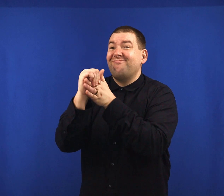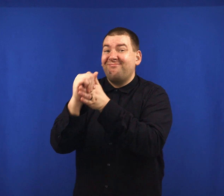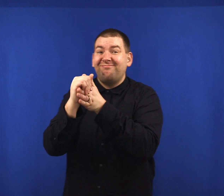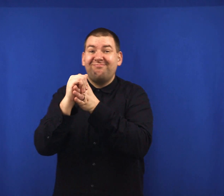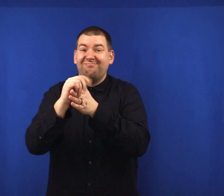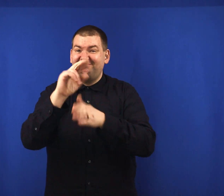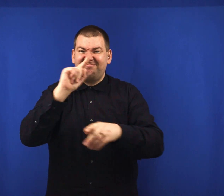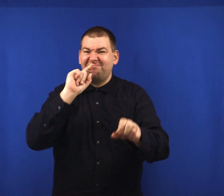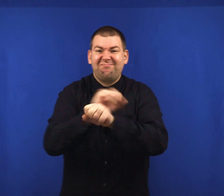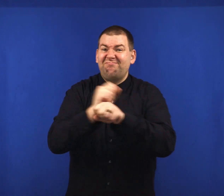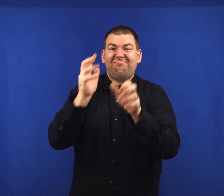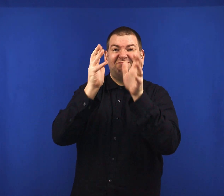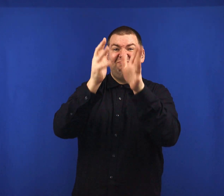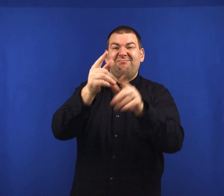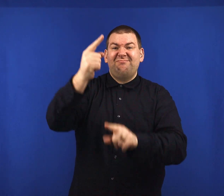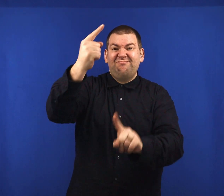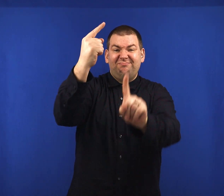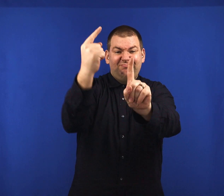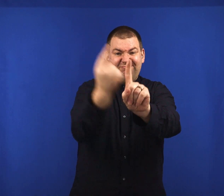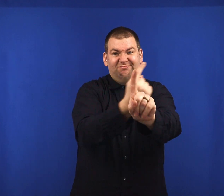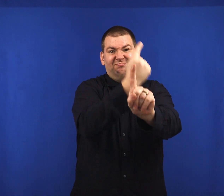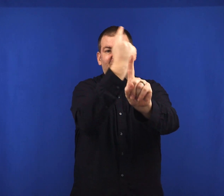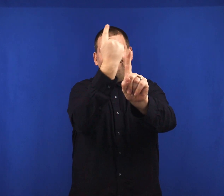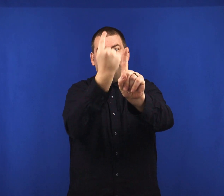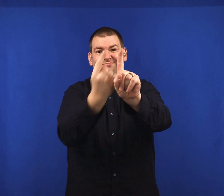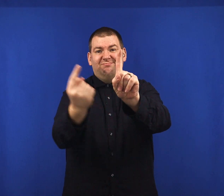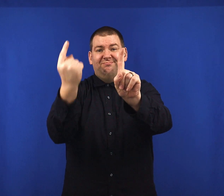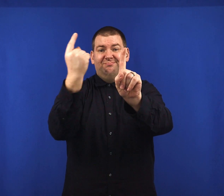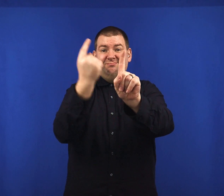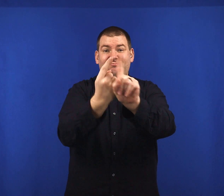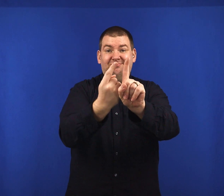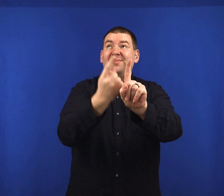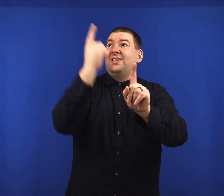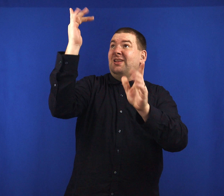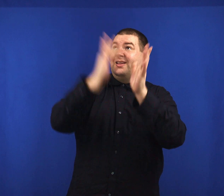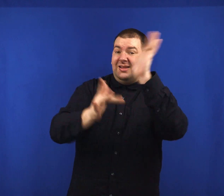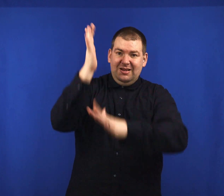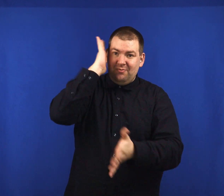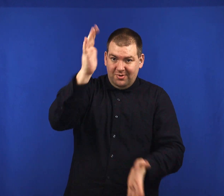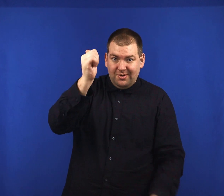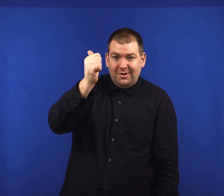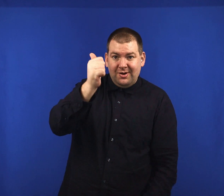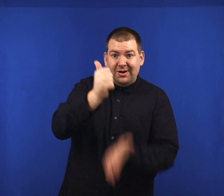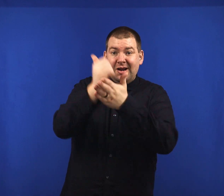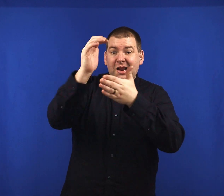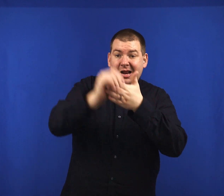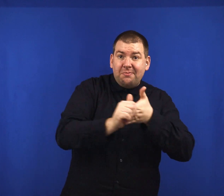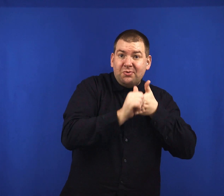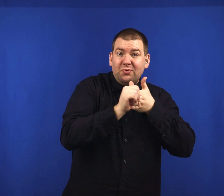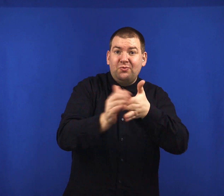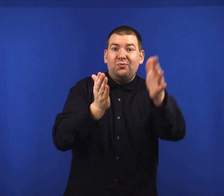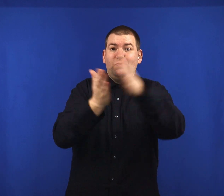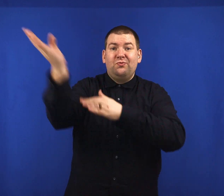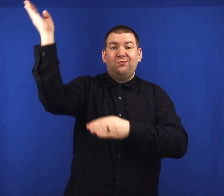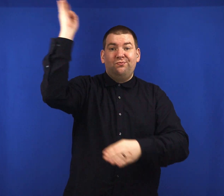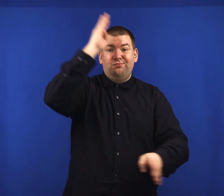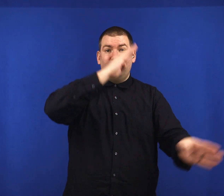He won't just get you by. He'll see you